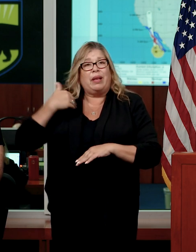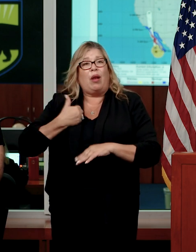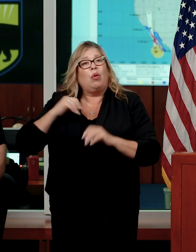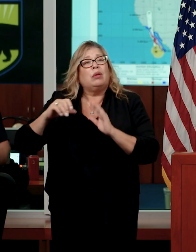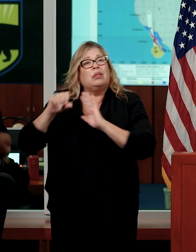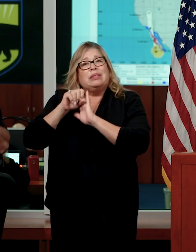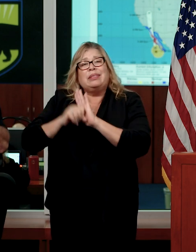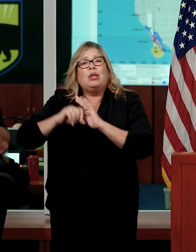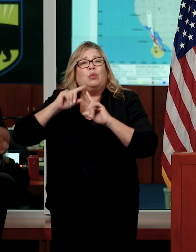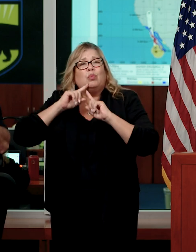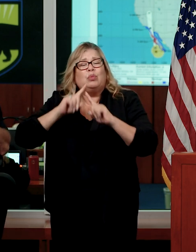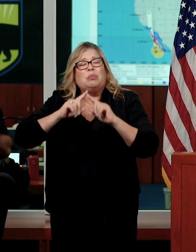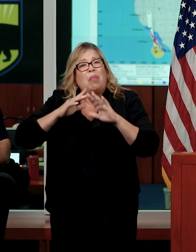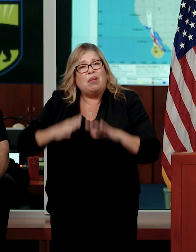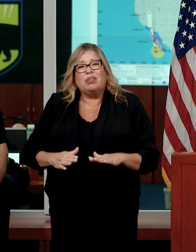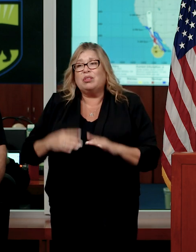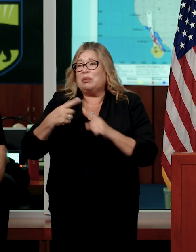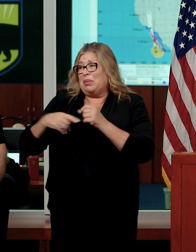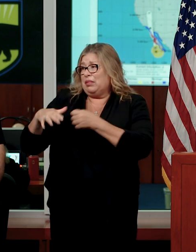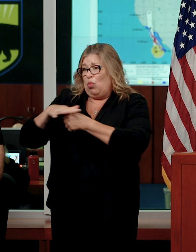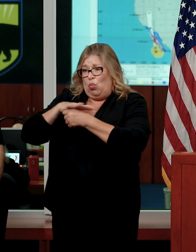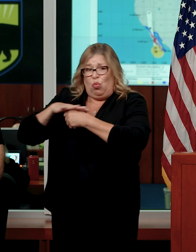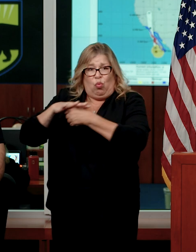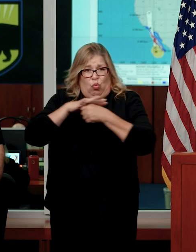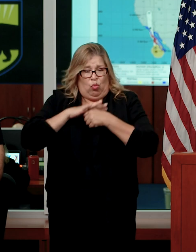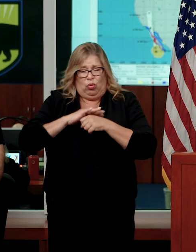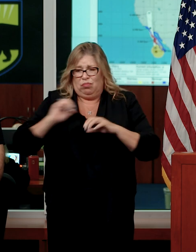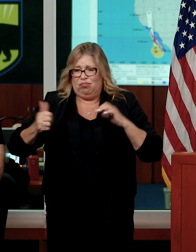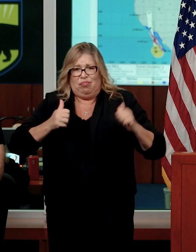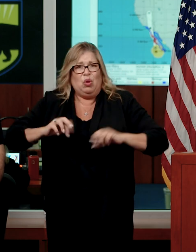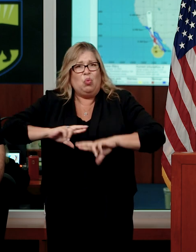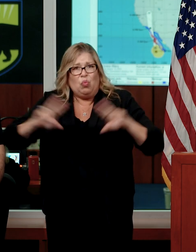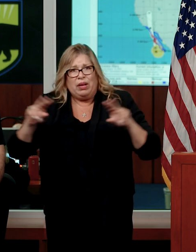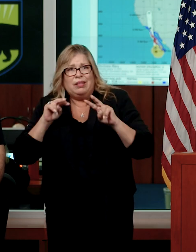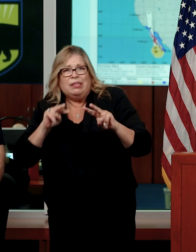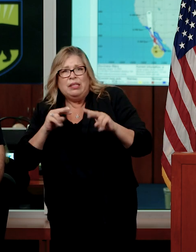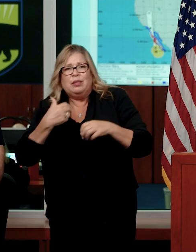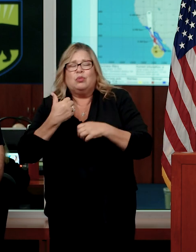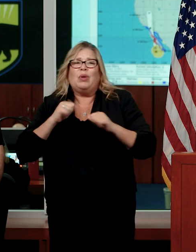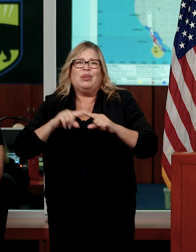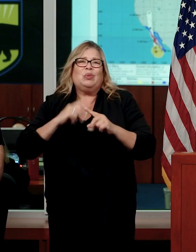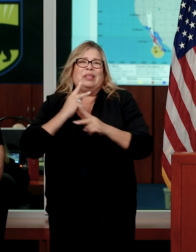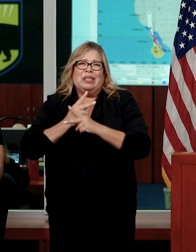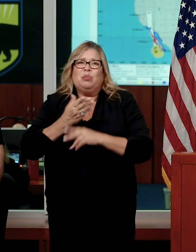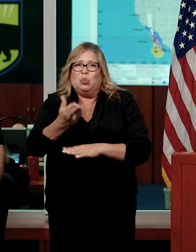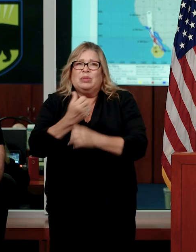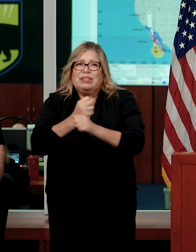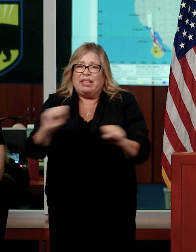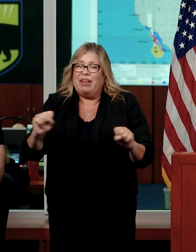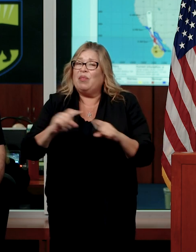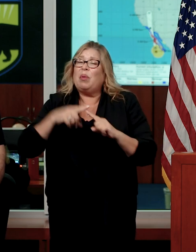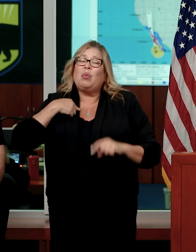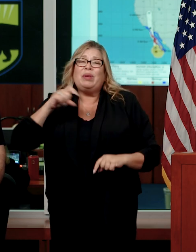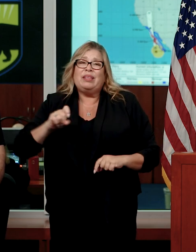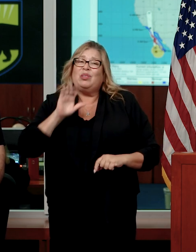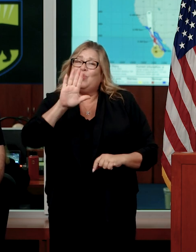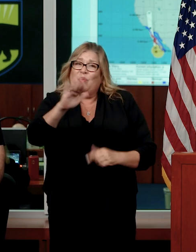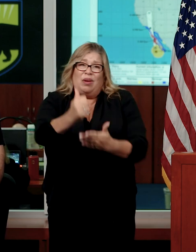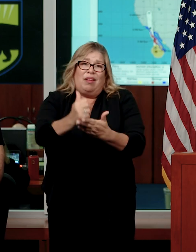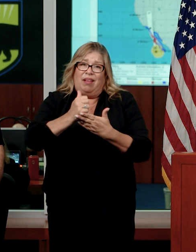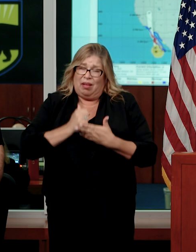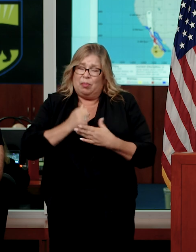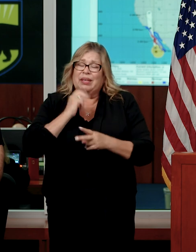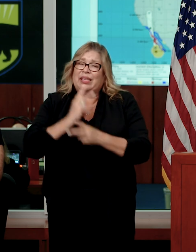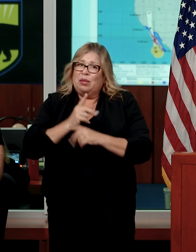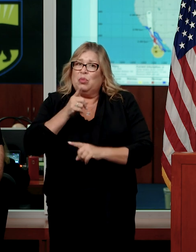stakeholders to ensure as much of your safety as we possibly can. But we need your help to make you as safe as